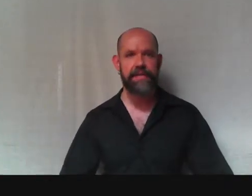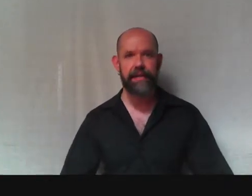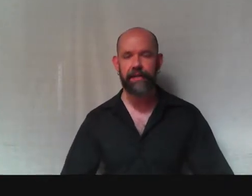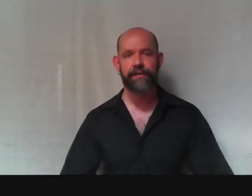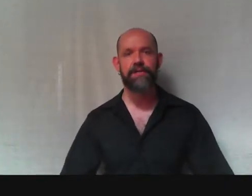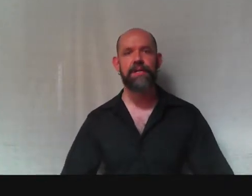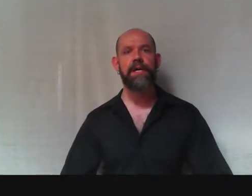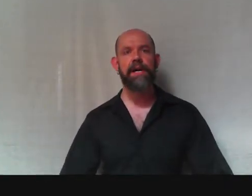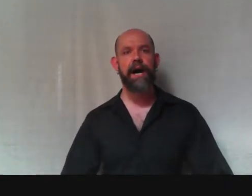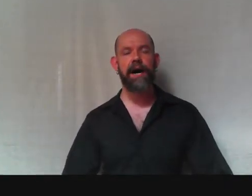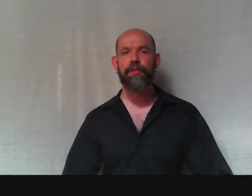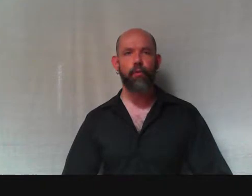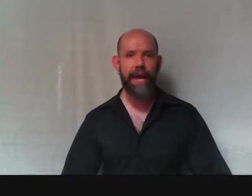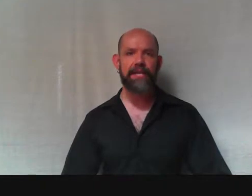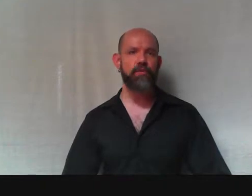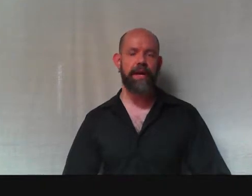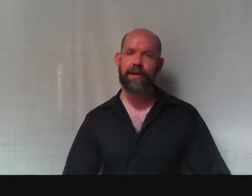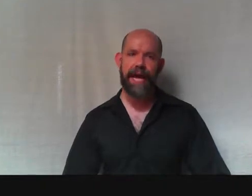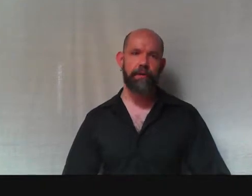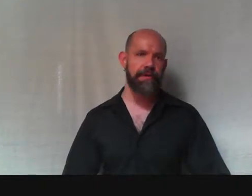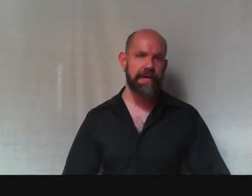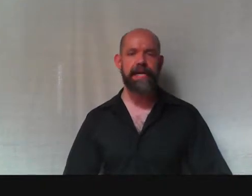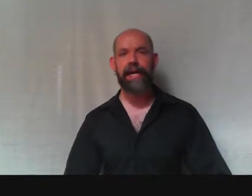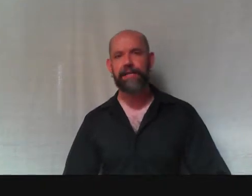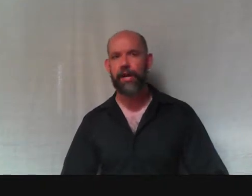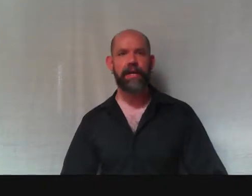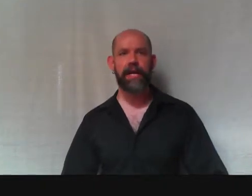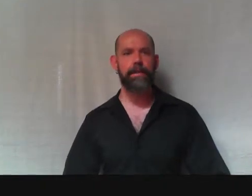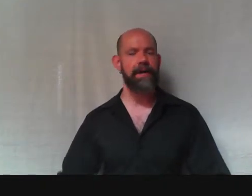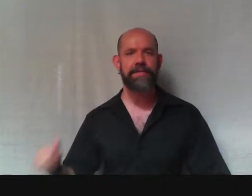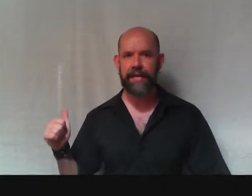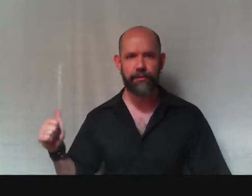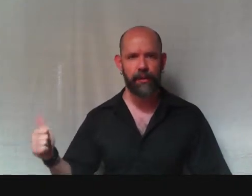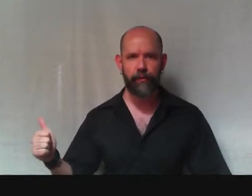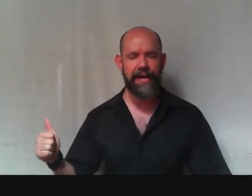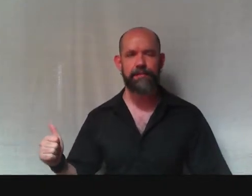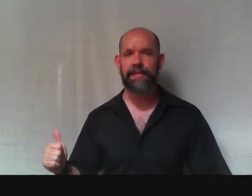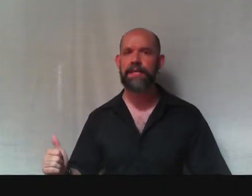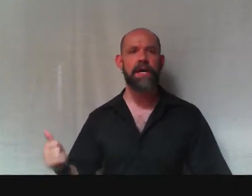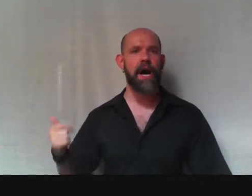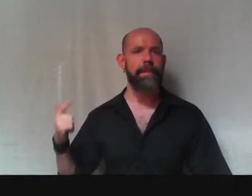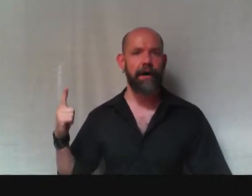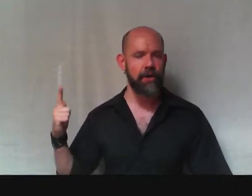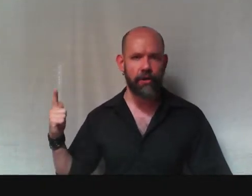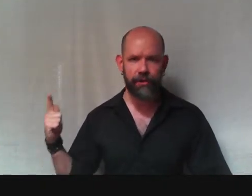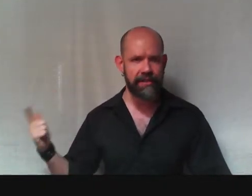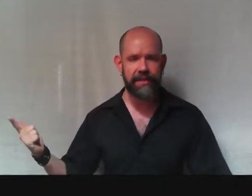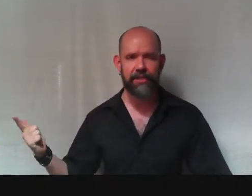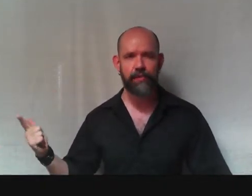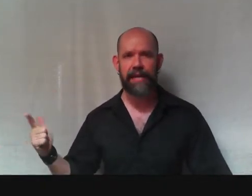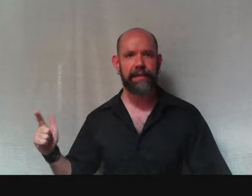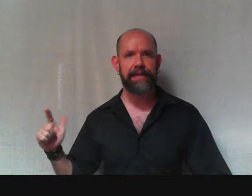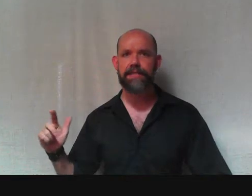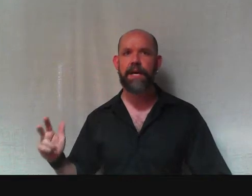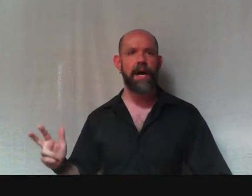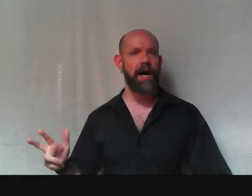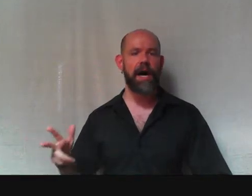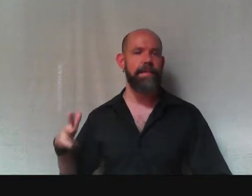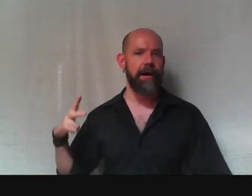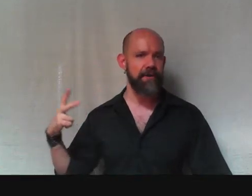years, the ways we are now thinking and talking about sexual harassment, about alternate sexualities, about